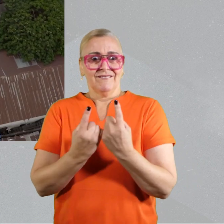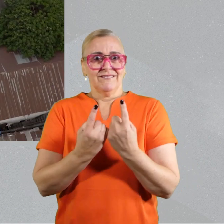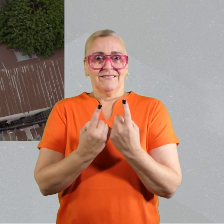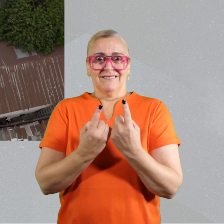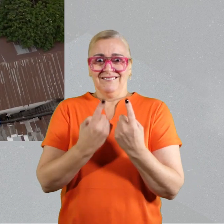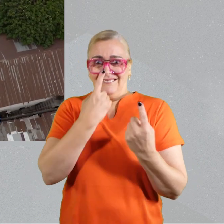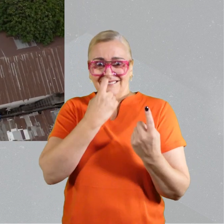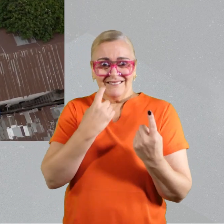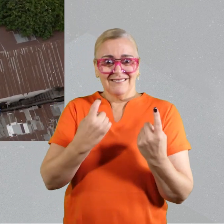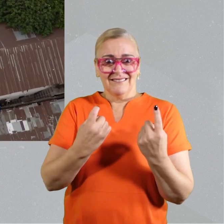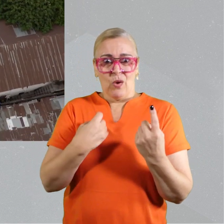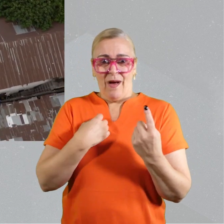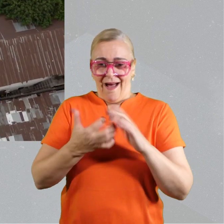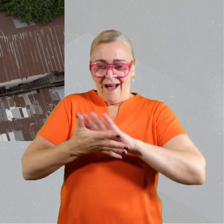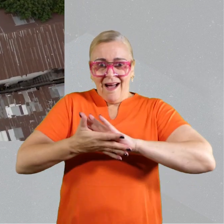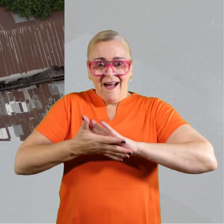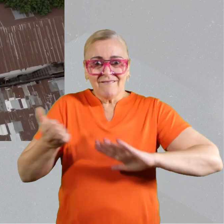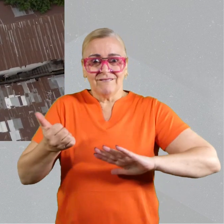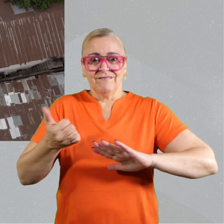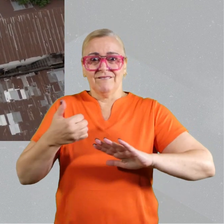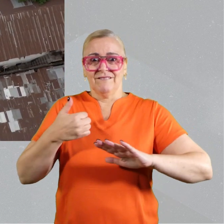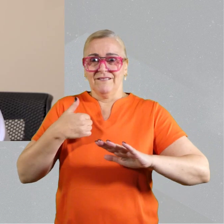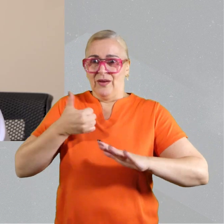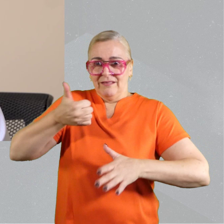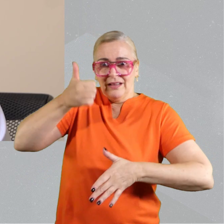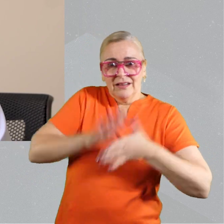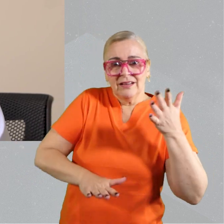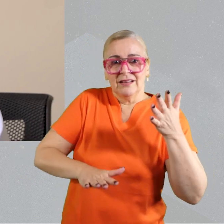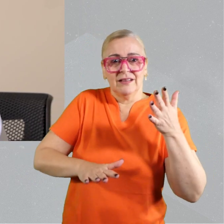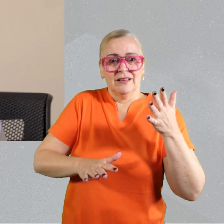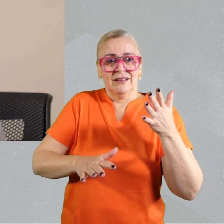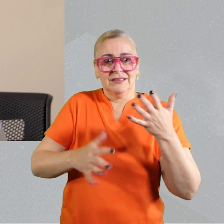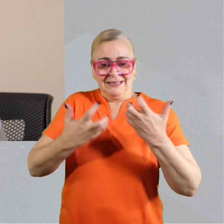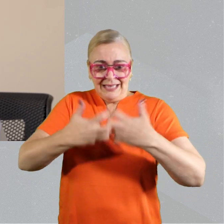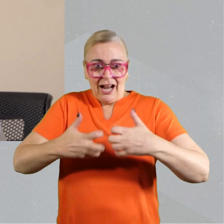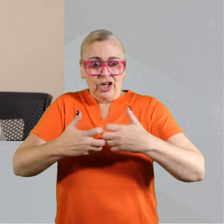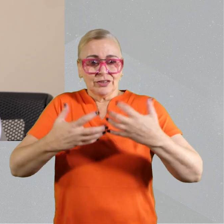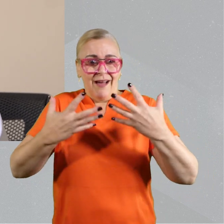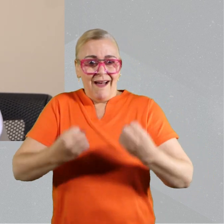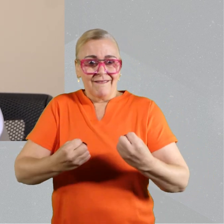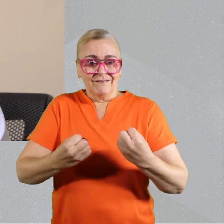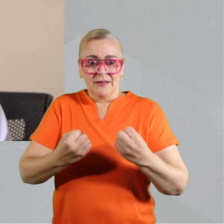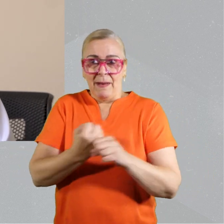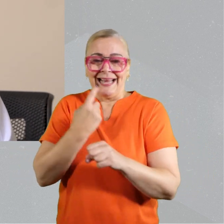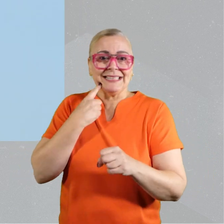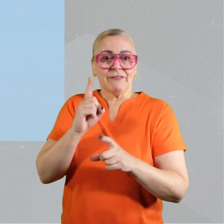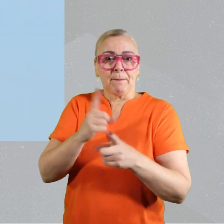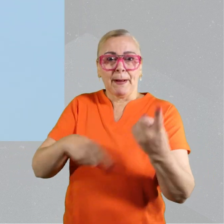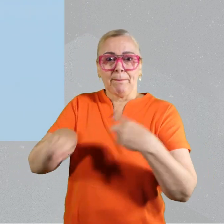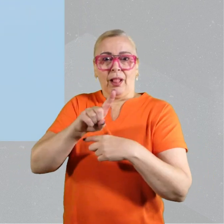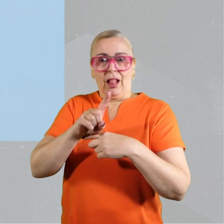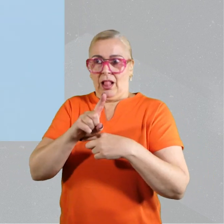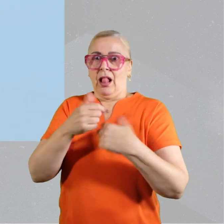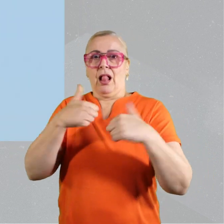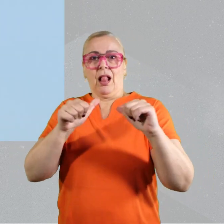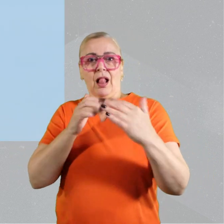And we can do that now. We have the capability, we have the expertise, we have experience, we have the technology available to make it